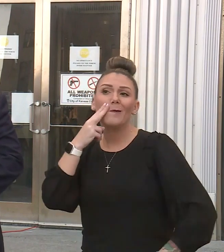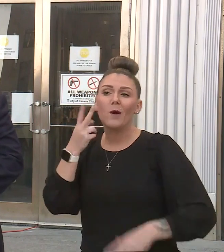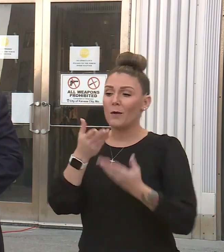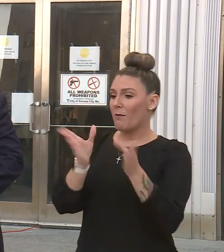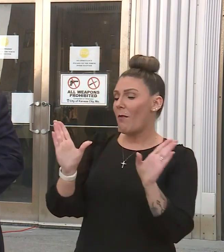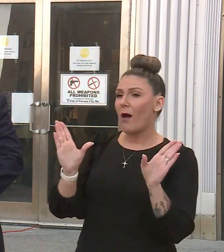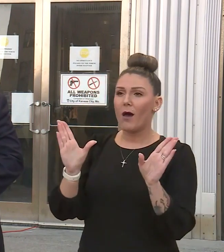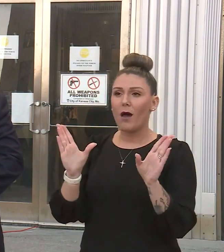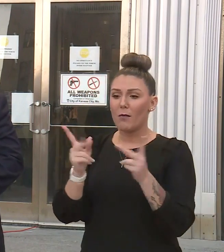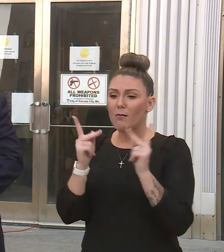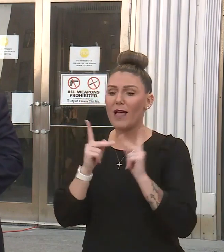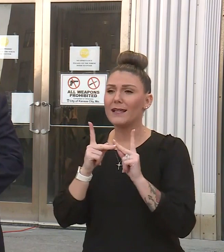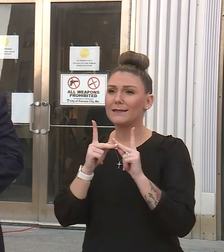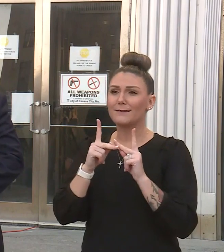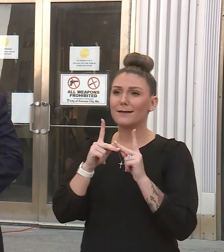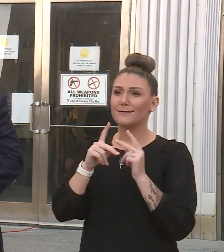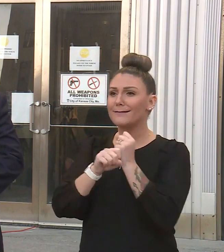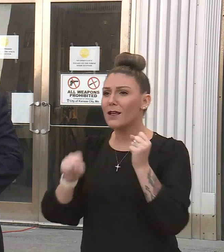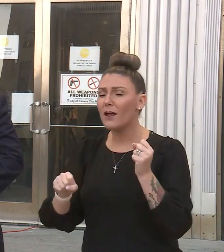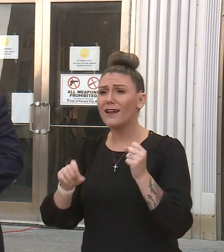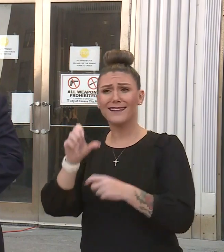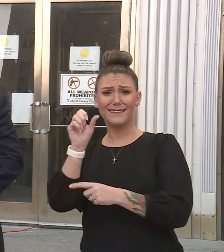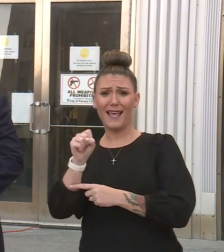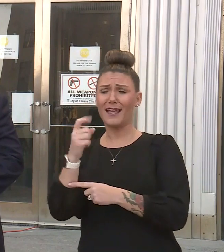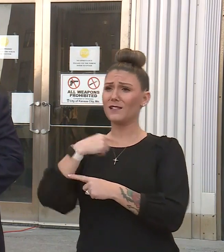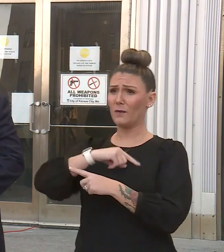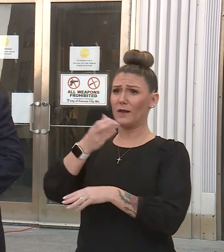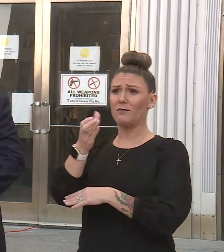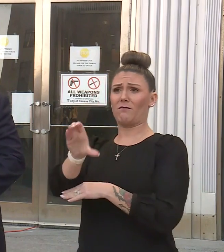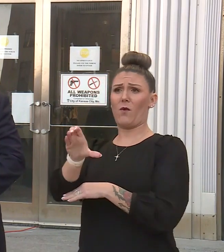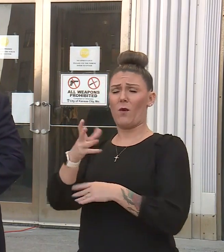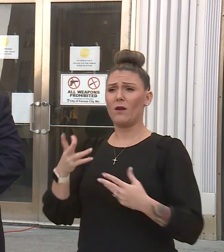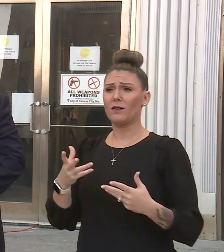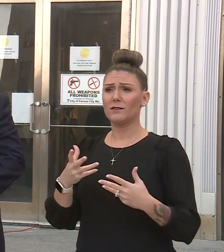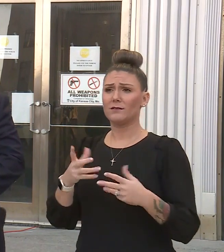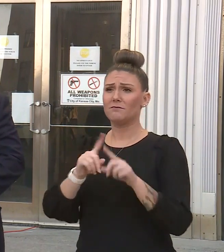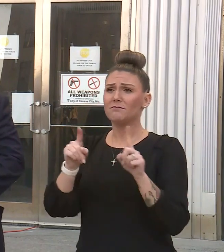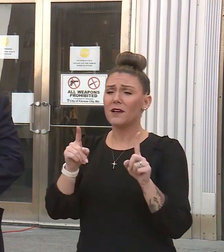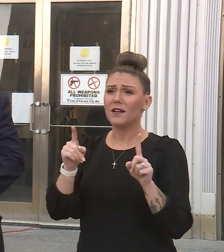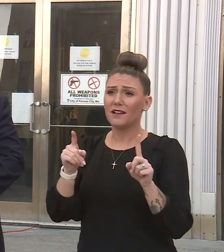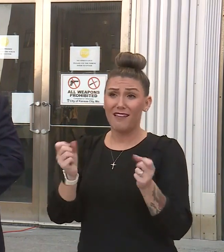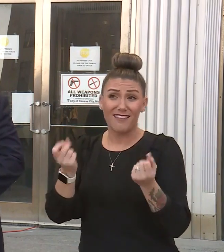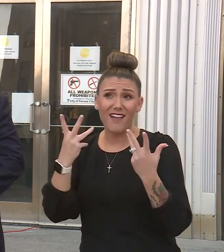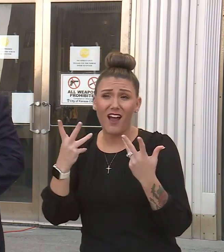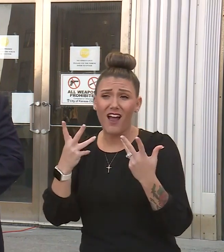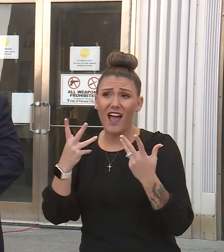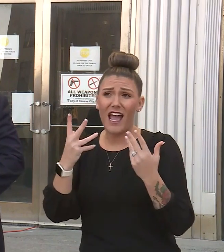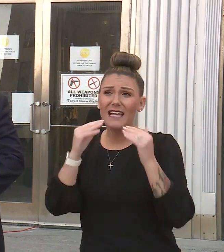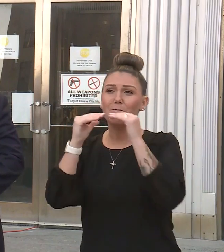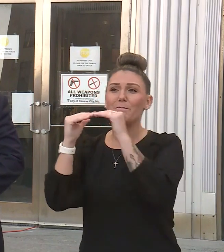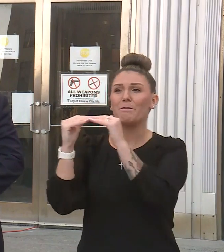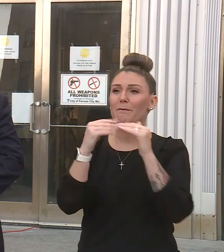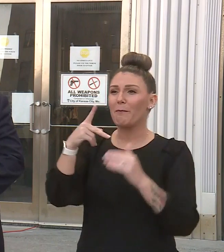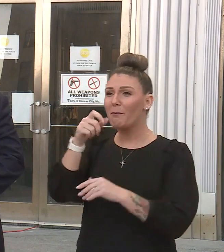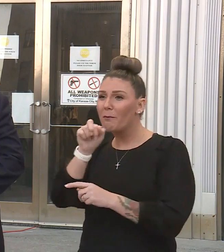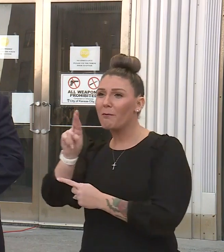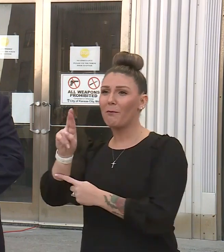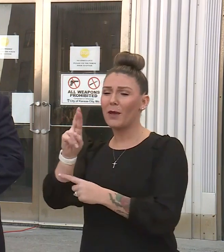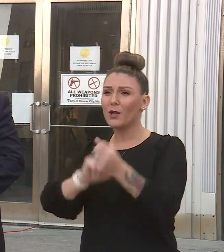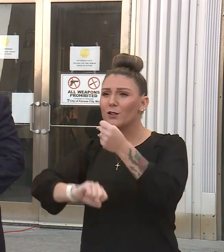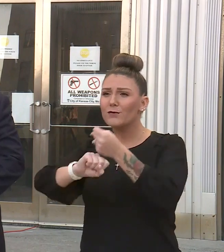public places, etc., that yes, we enforce, but a lot of it is peer support and